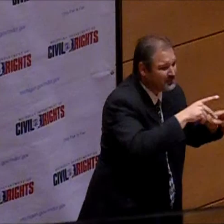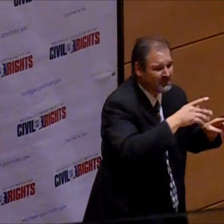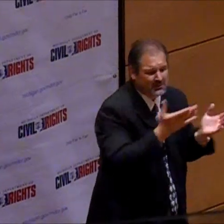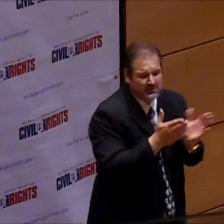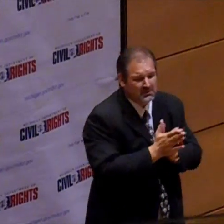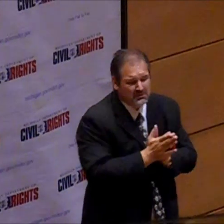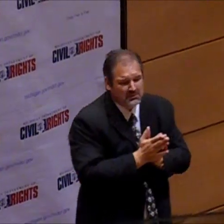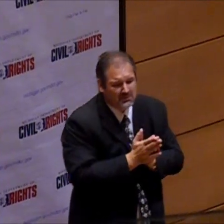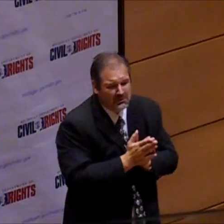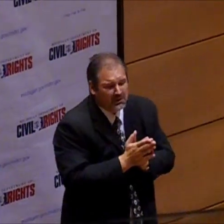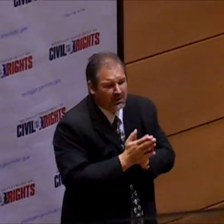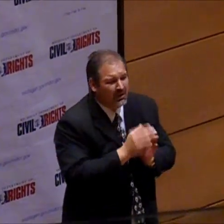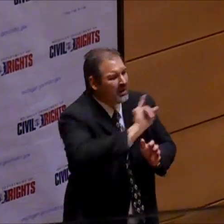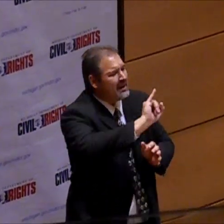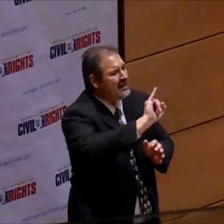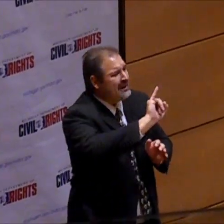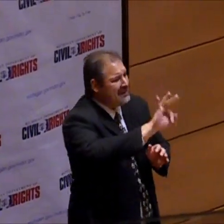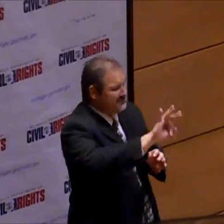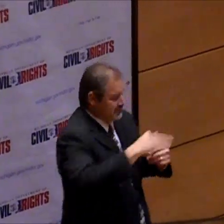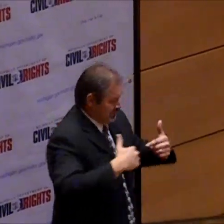Disabled people are still an important group of people.